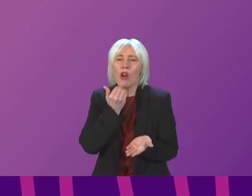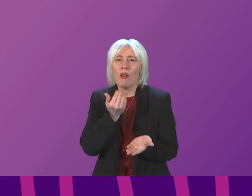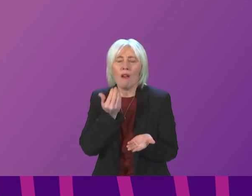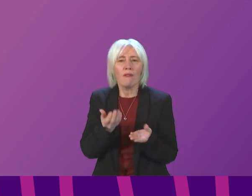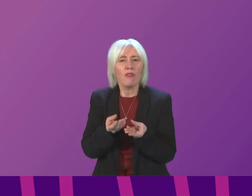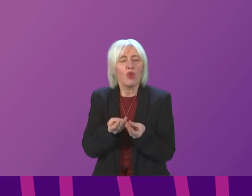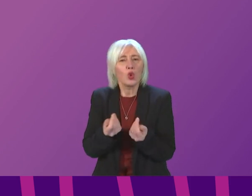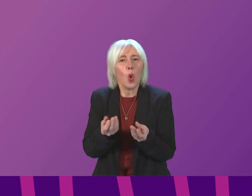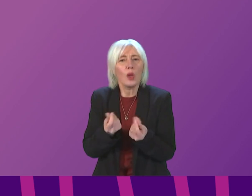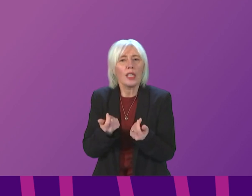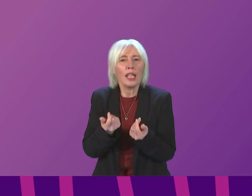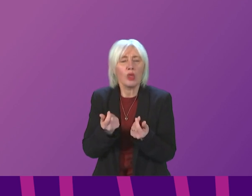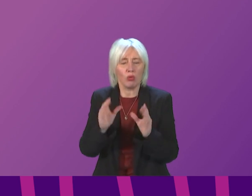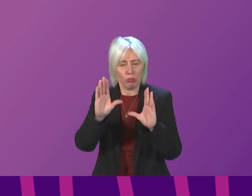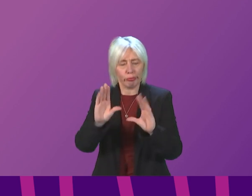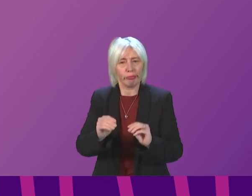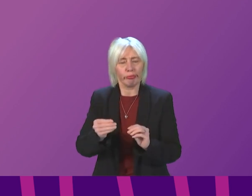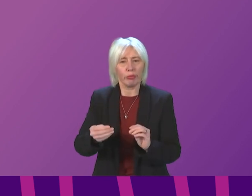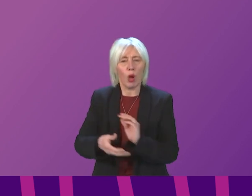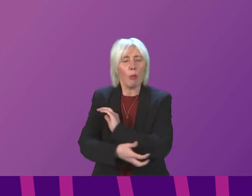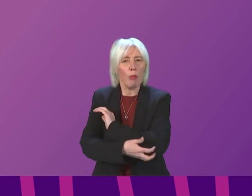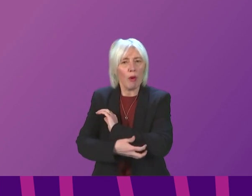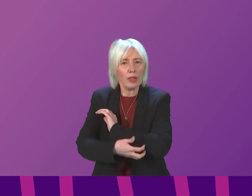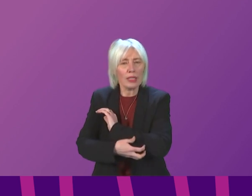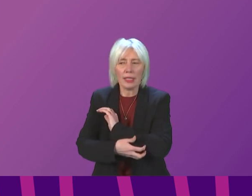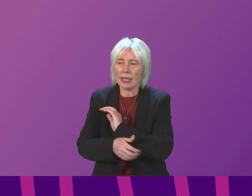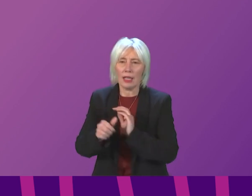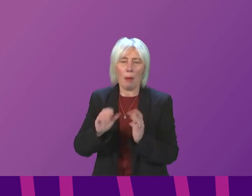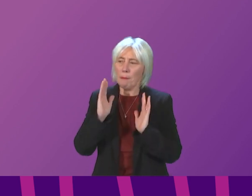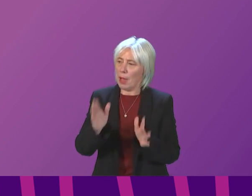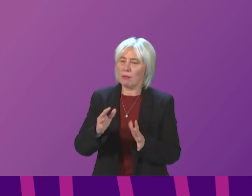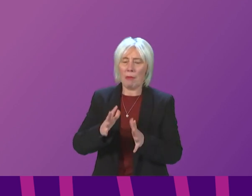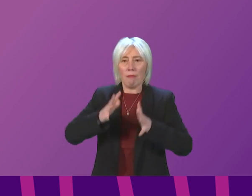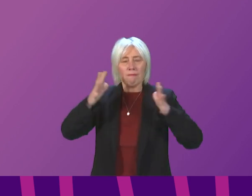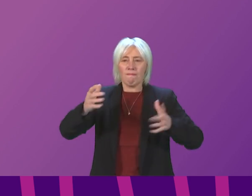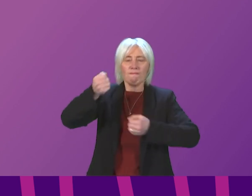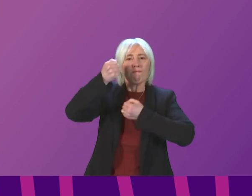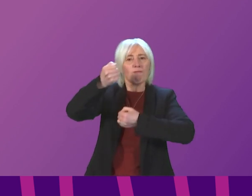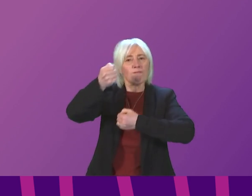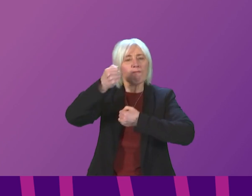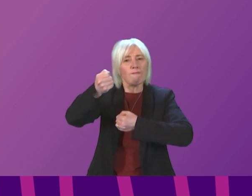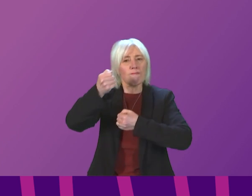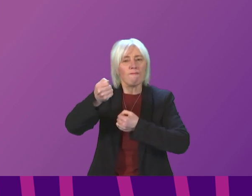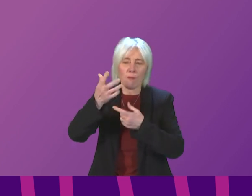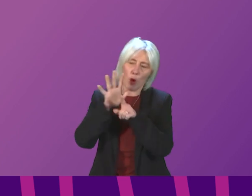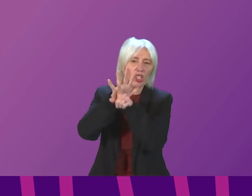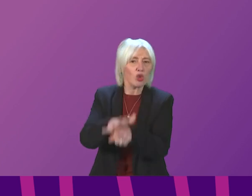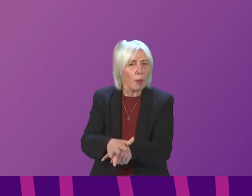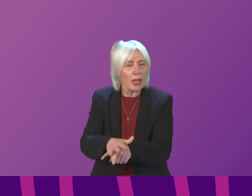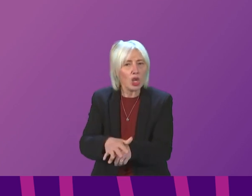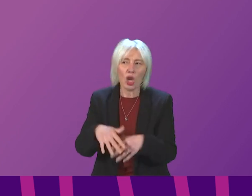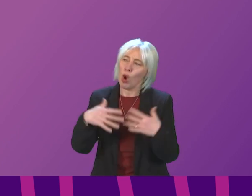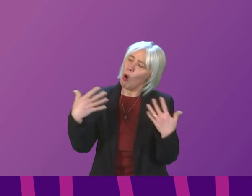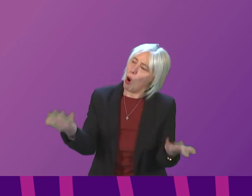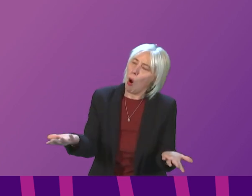poverty? Maybe we need more mass demonstration against discrimination. Or